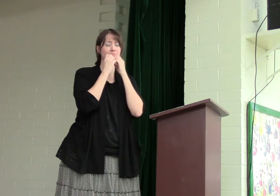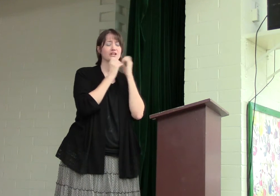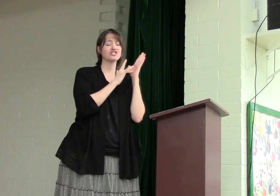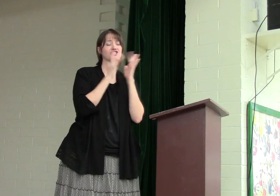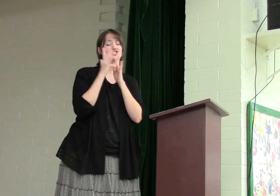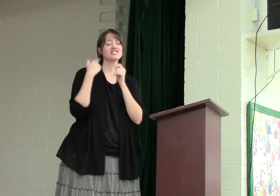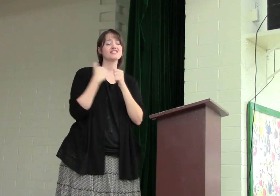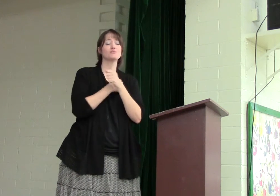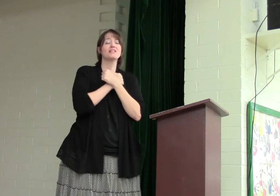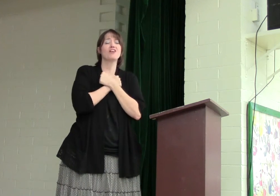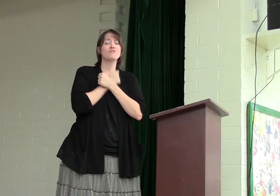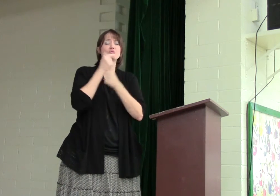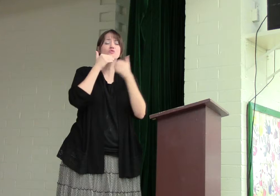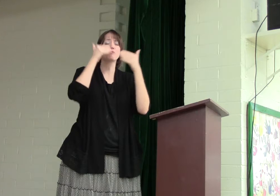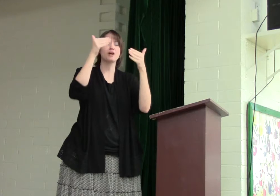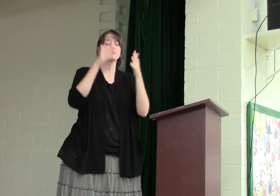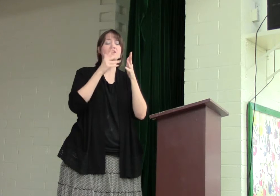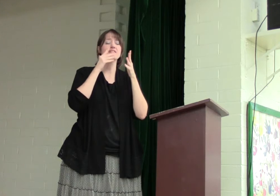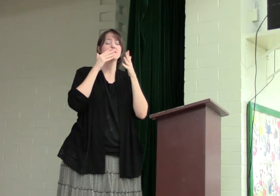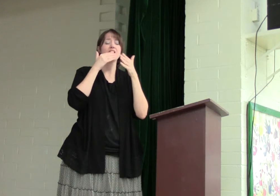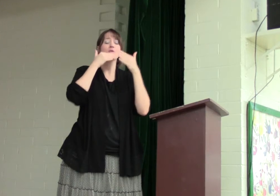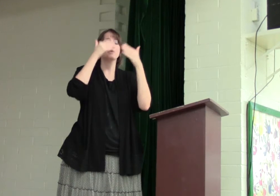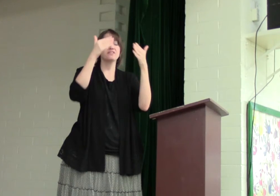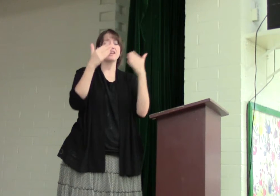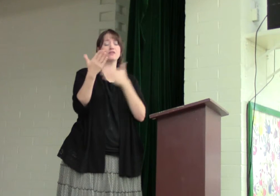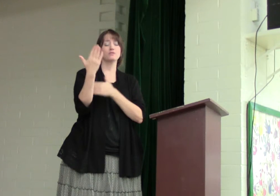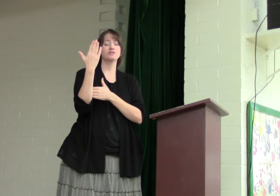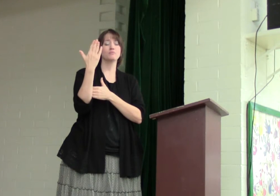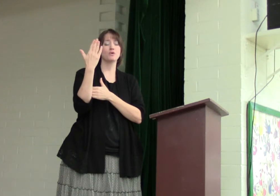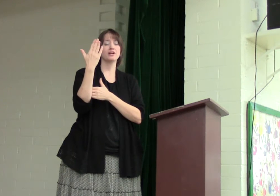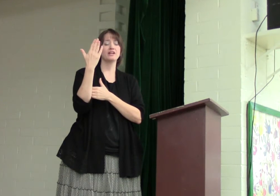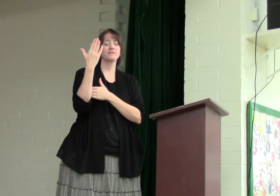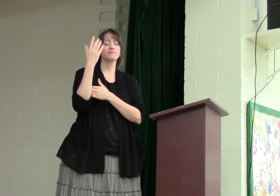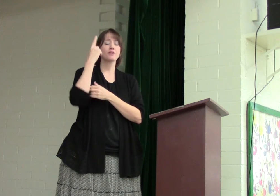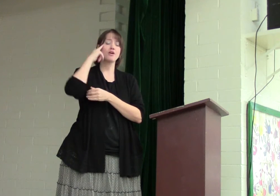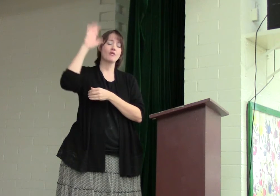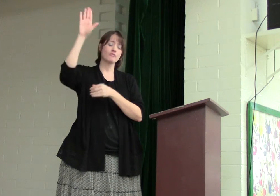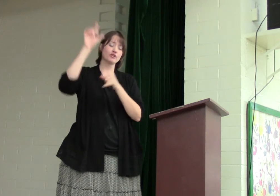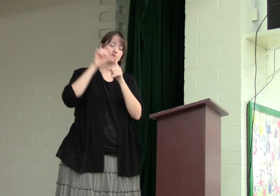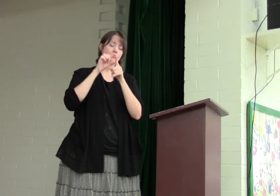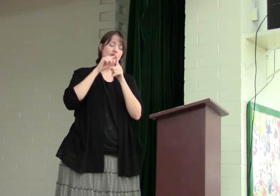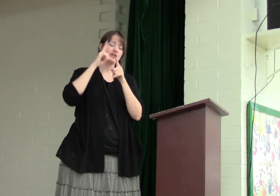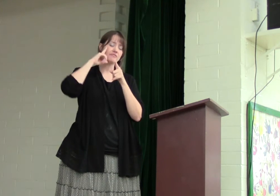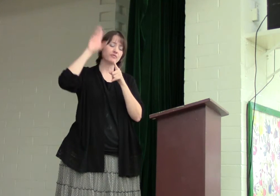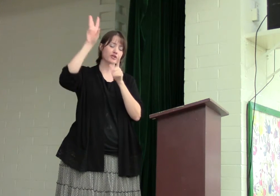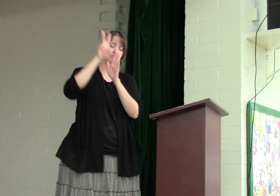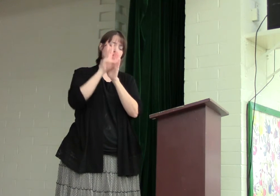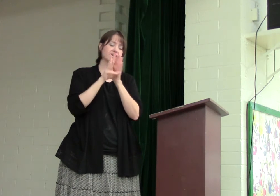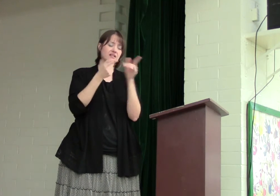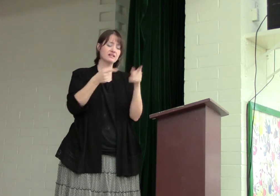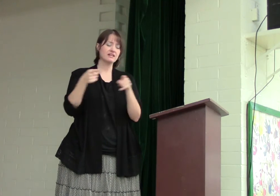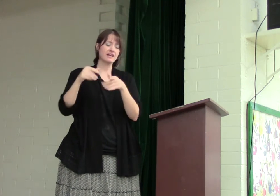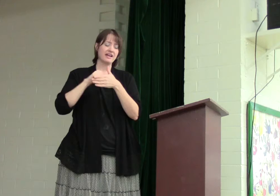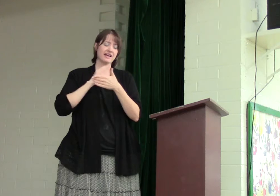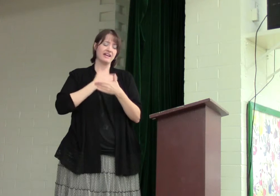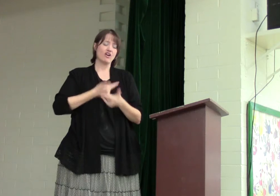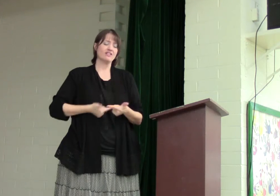Precious Jesus, we love you so much. We thank you this morning for your word and for your will in our